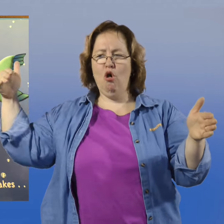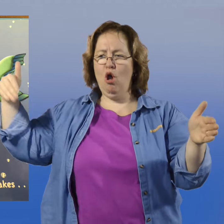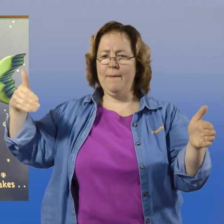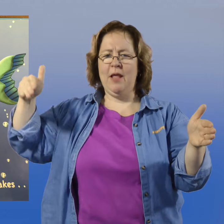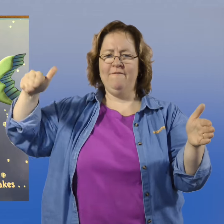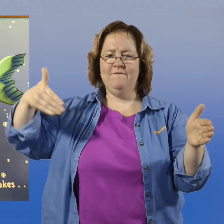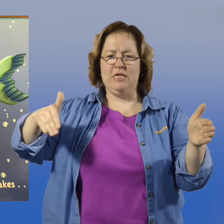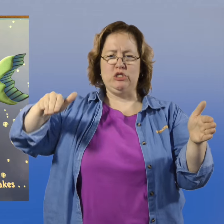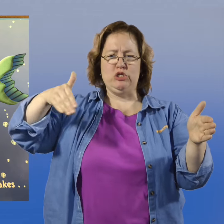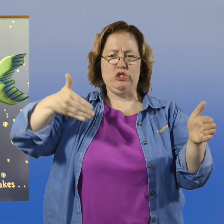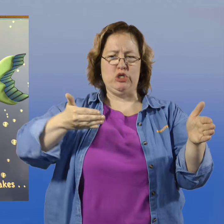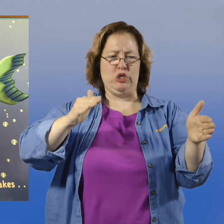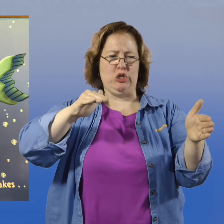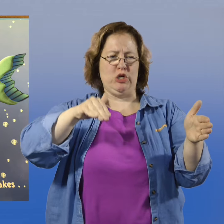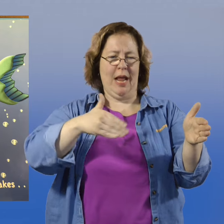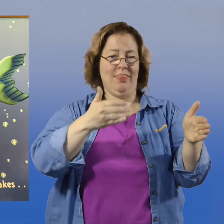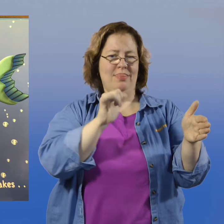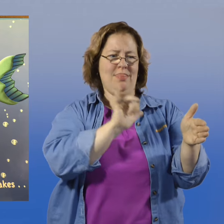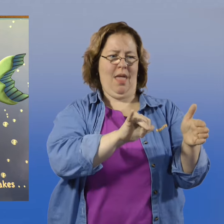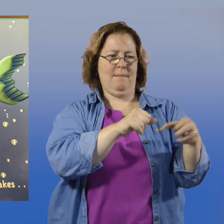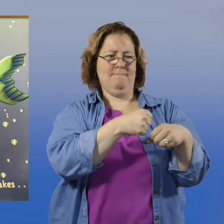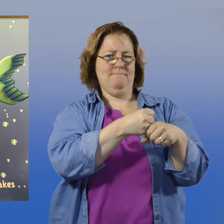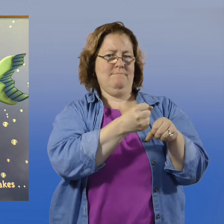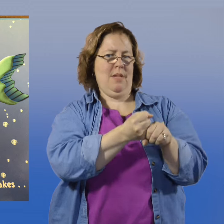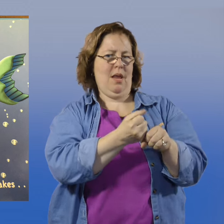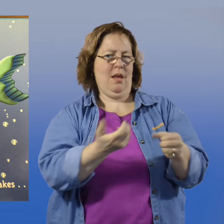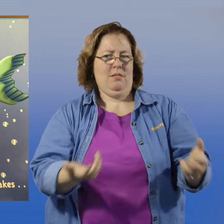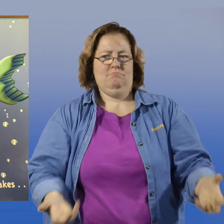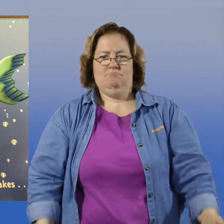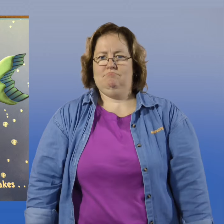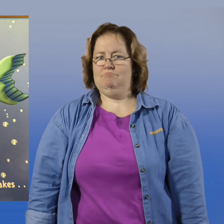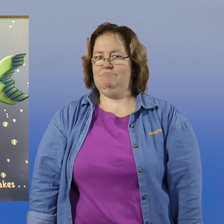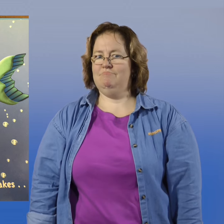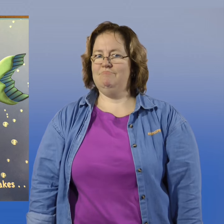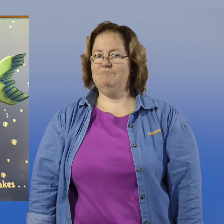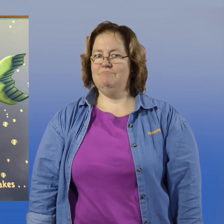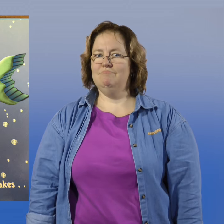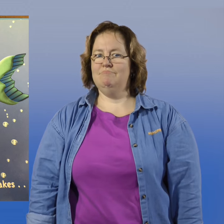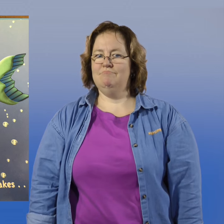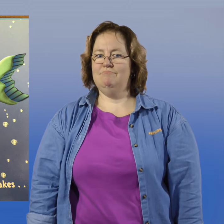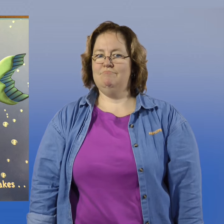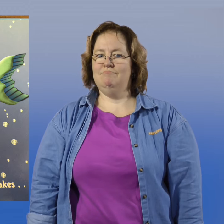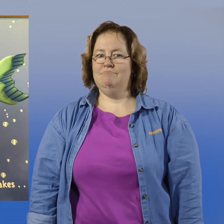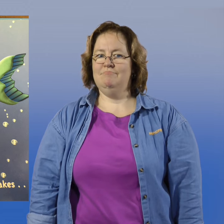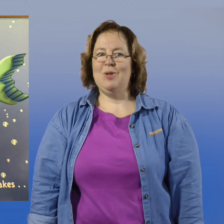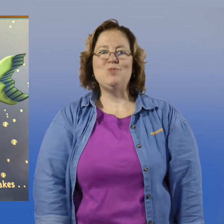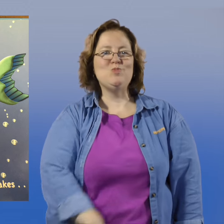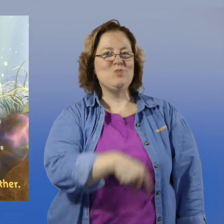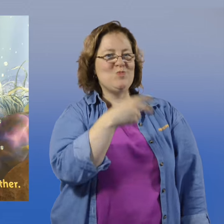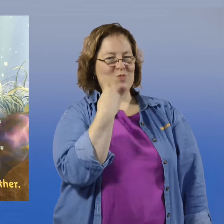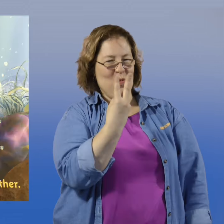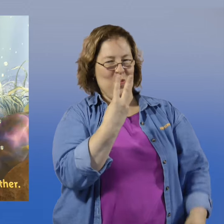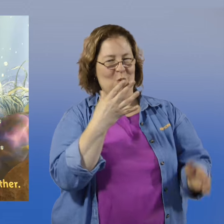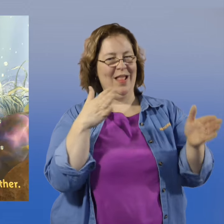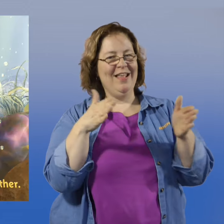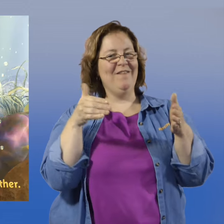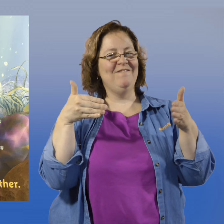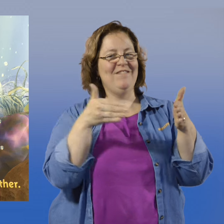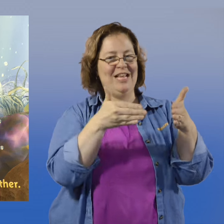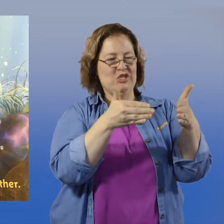Along comes another fish and that makes two little